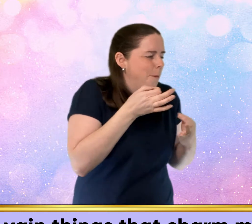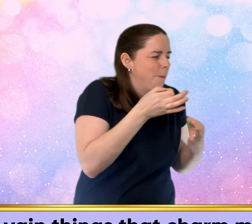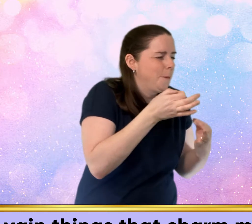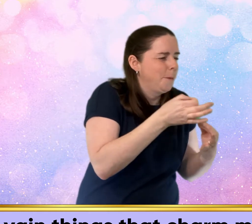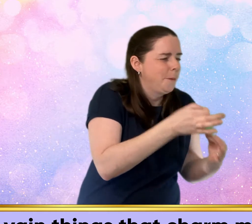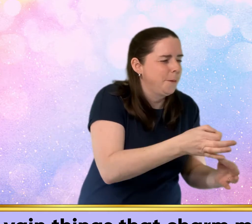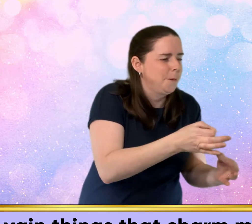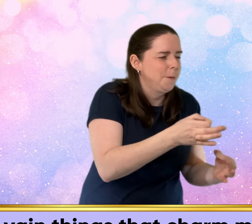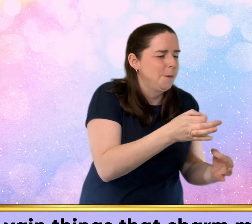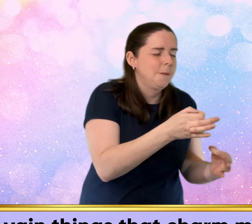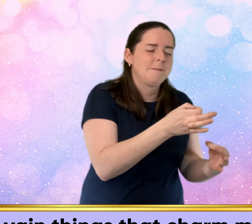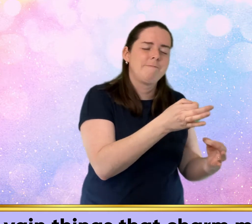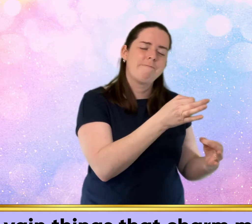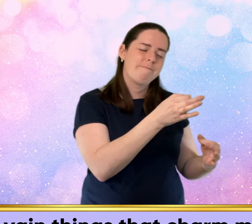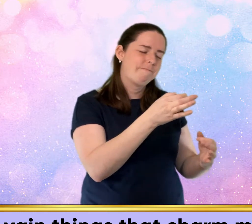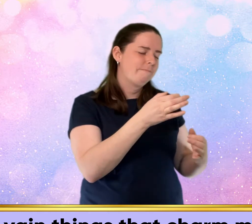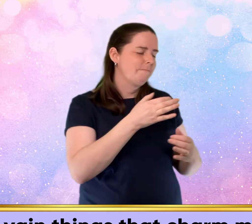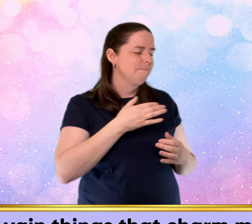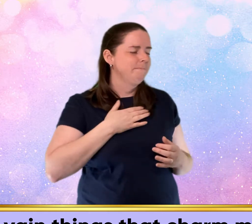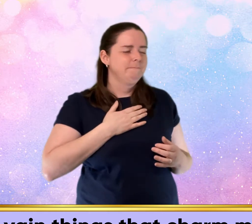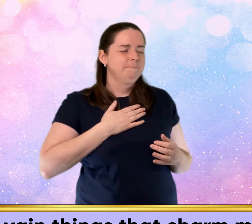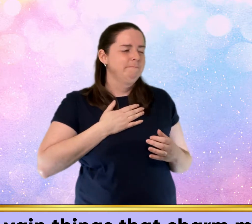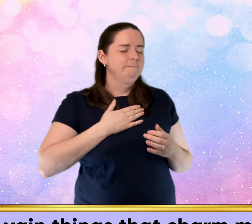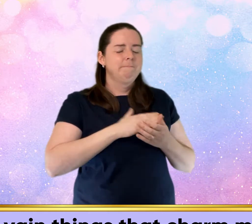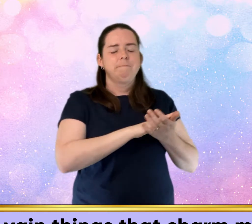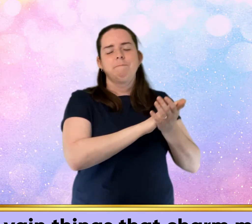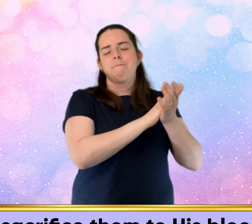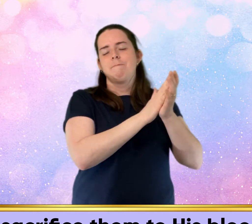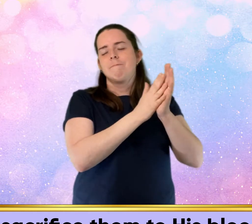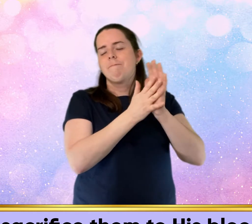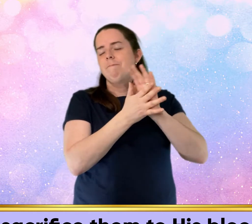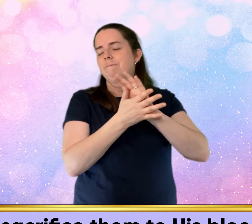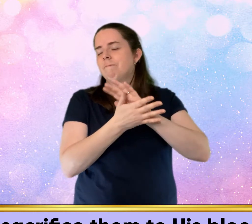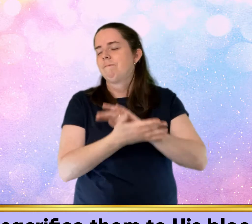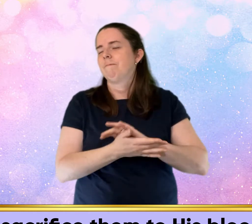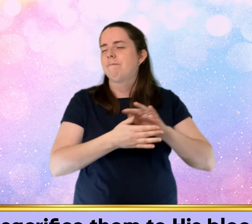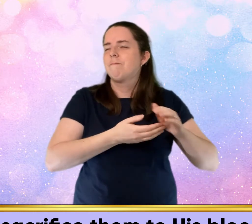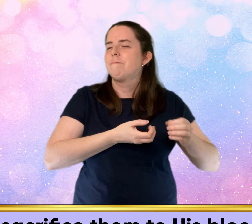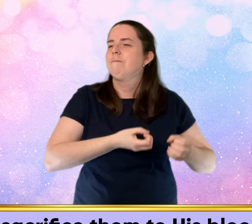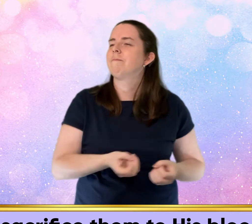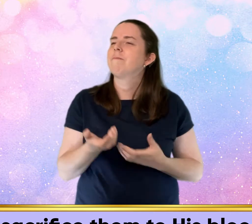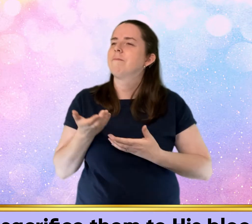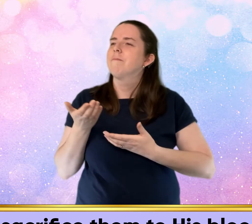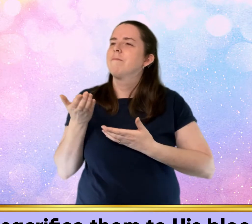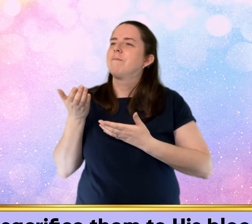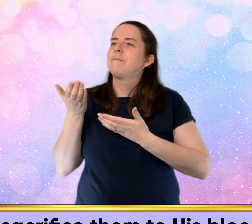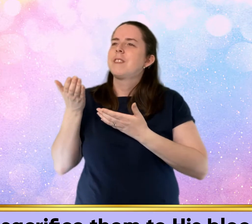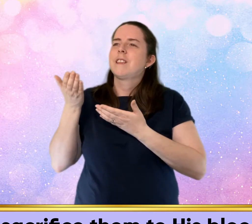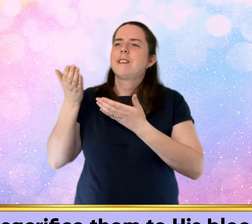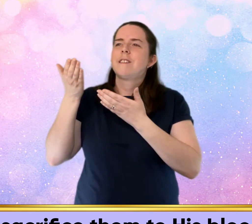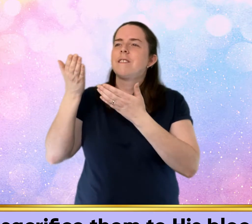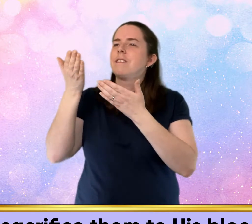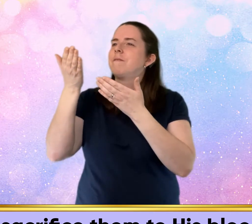charm me most I sacrifice